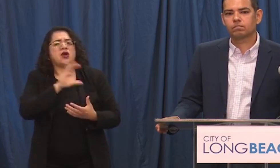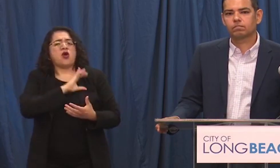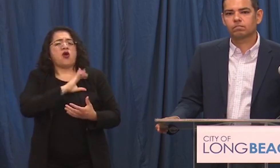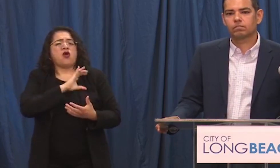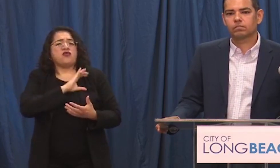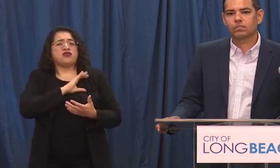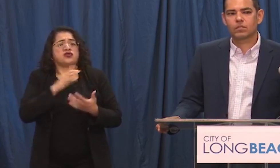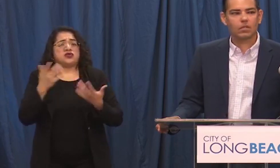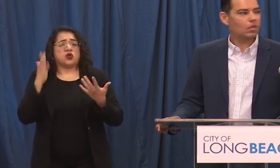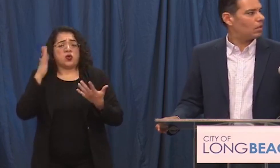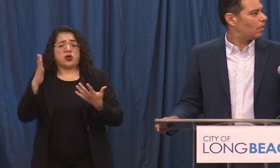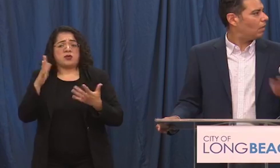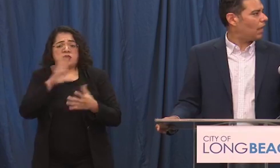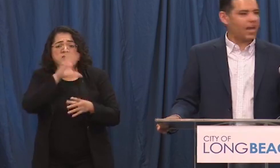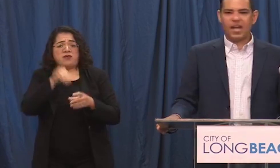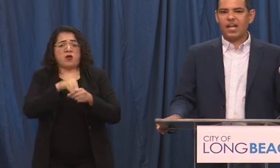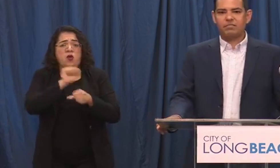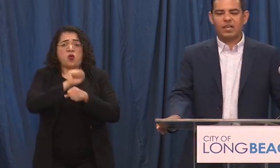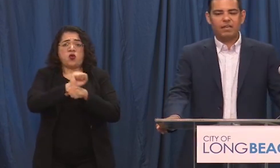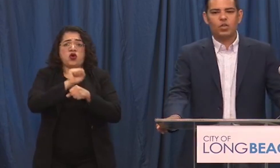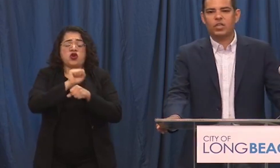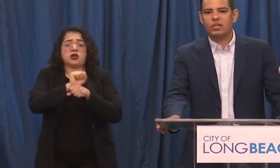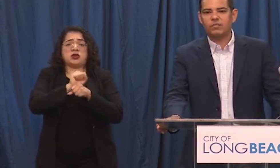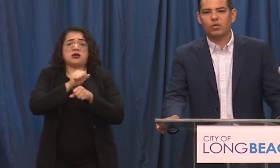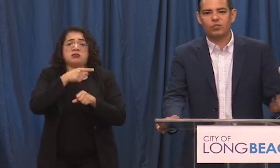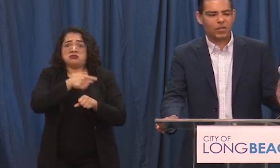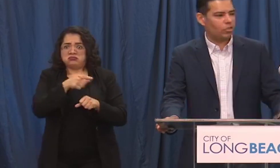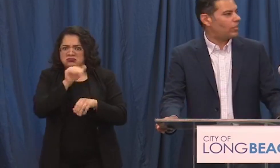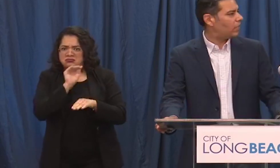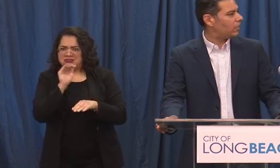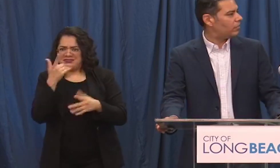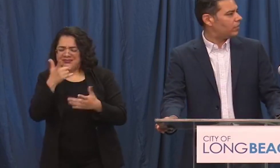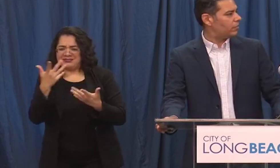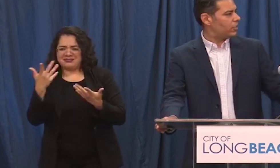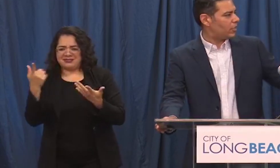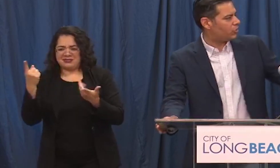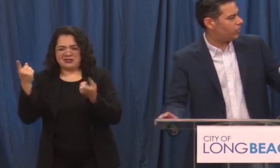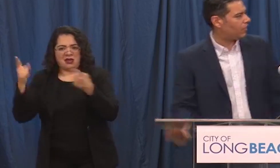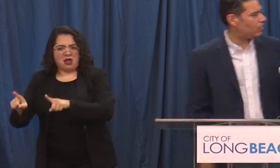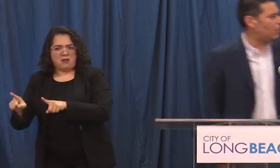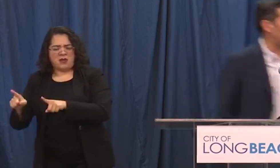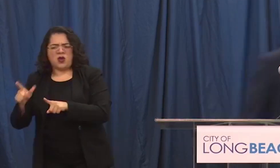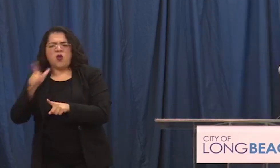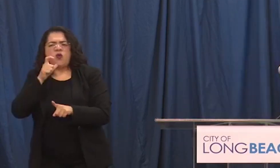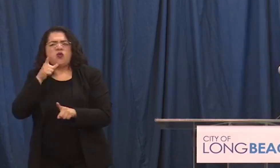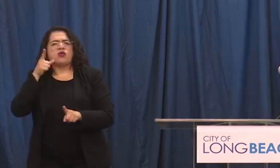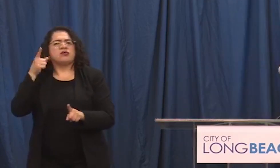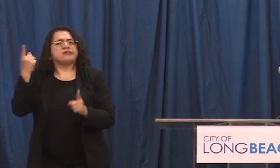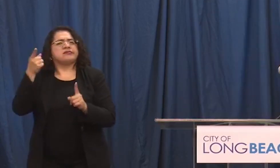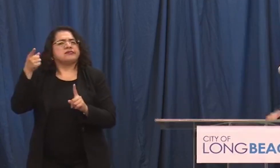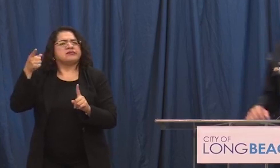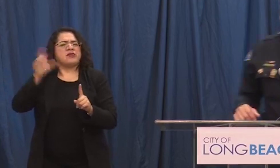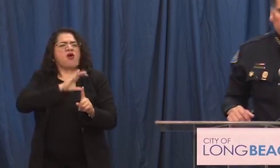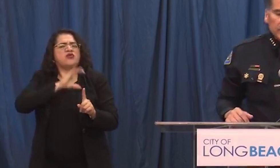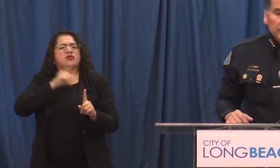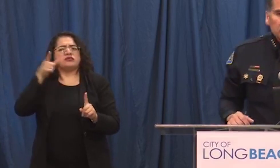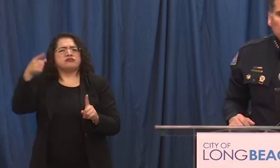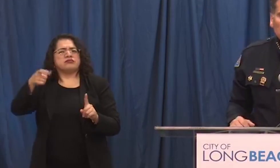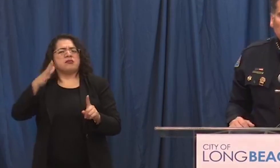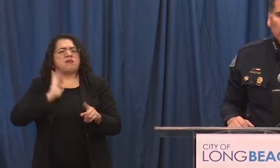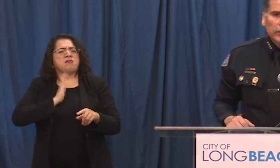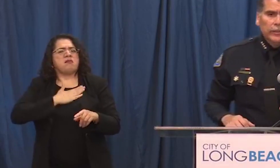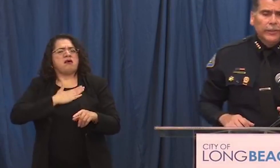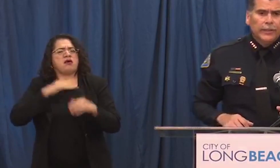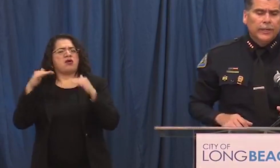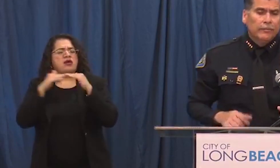on the streets again today i i i have no i have no information on that incident yet chief i'm not really sure yeah as i